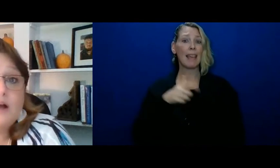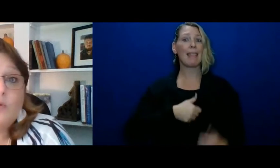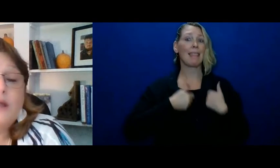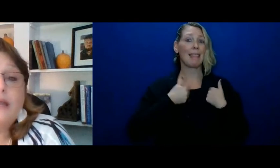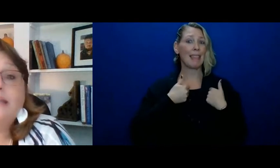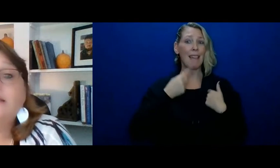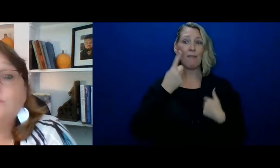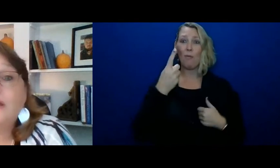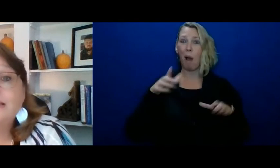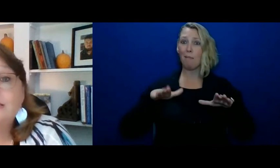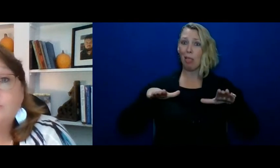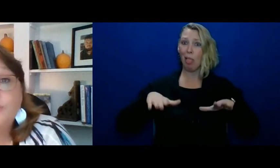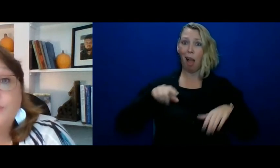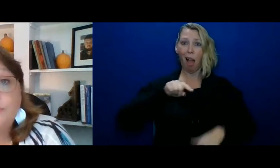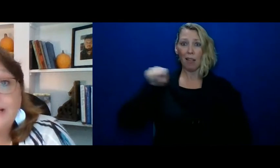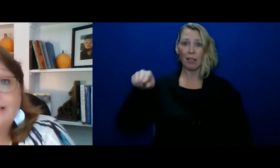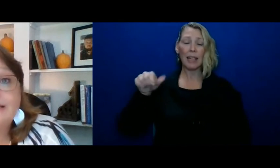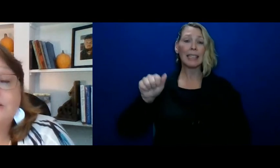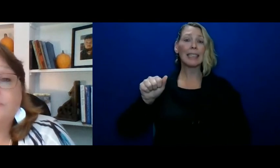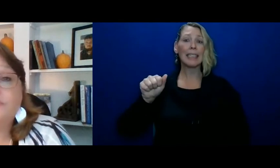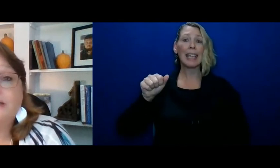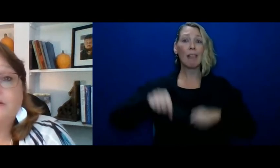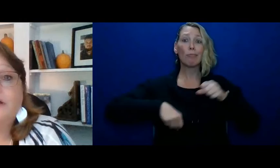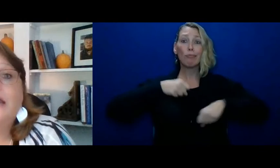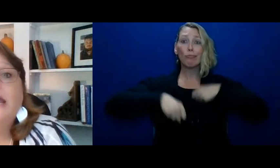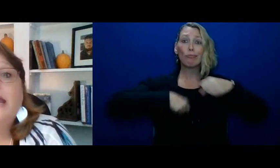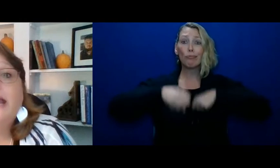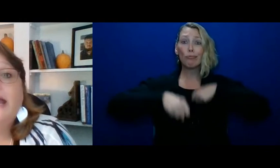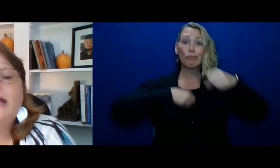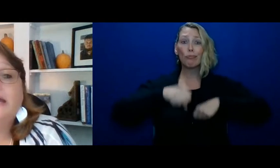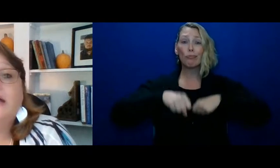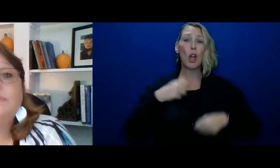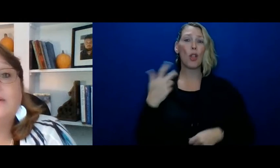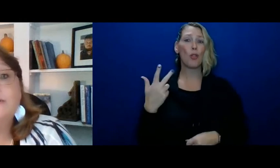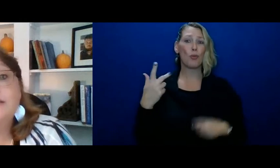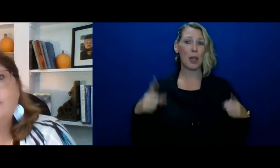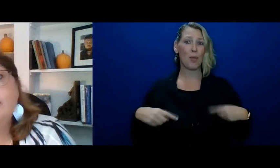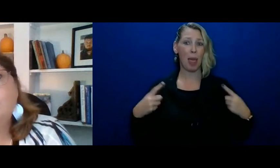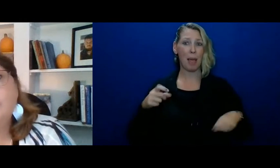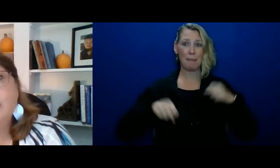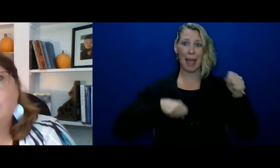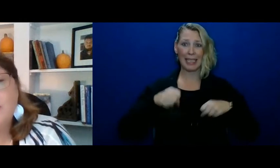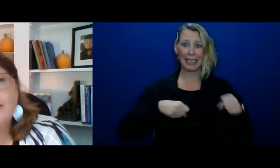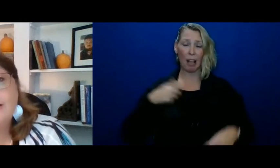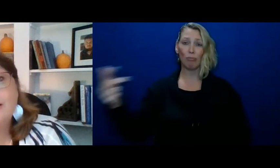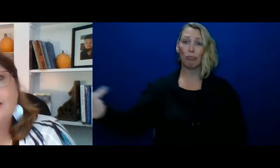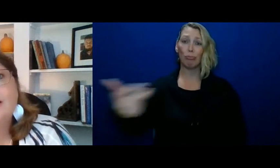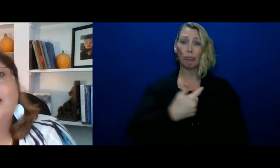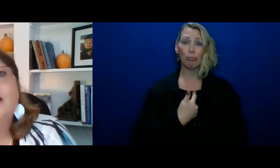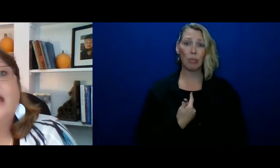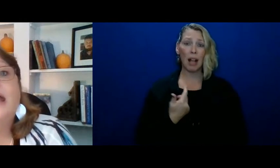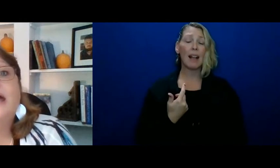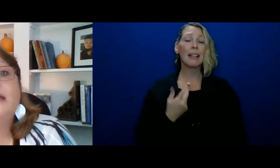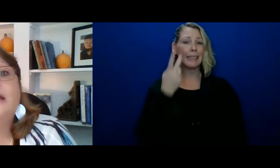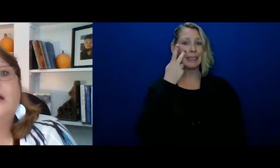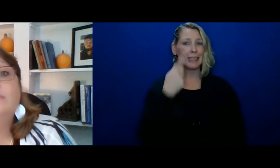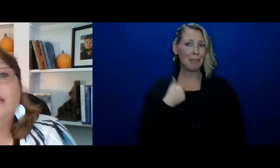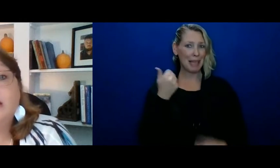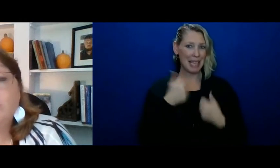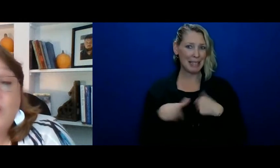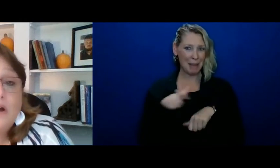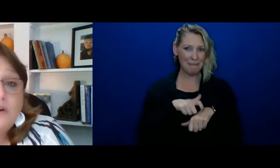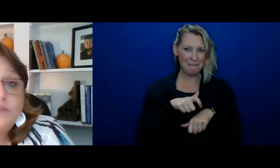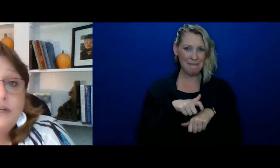about a block away. He can ride his three-wheel bicycle over here and come see me when he wants. And